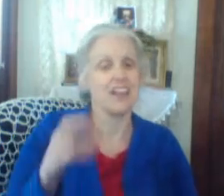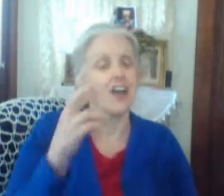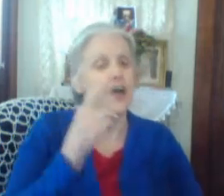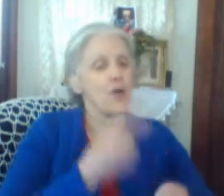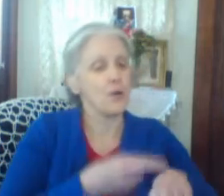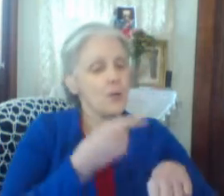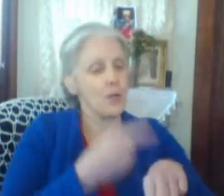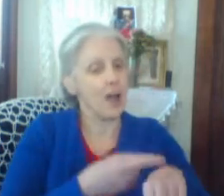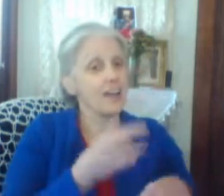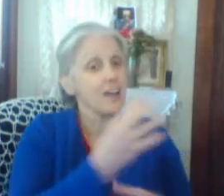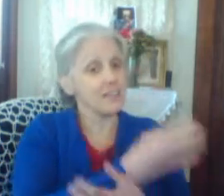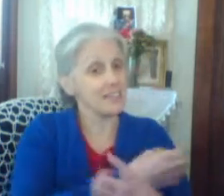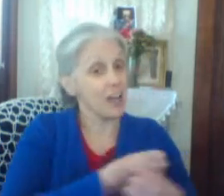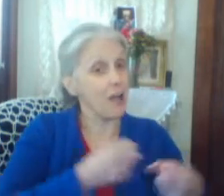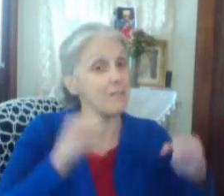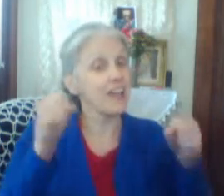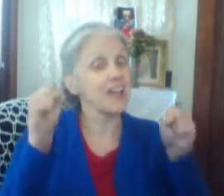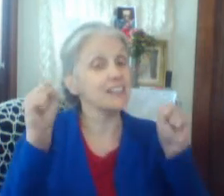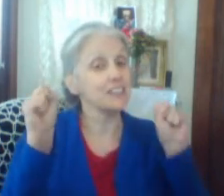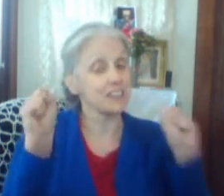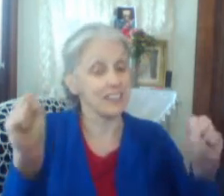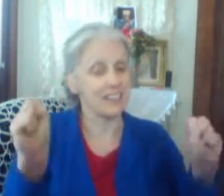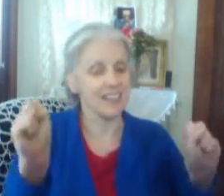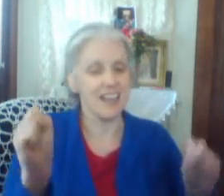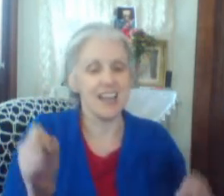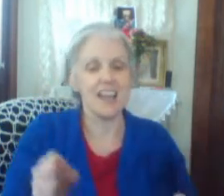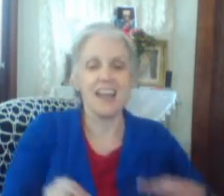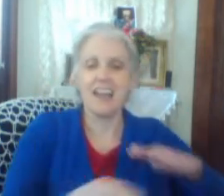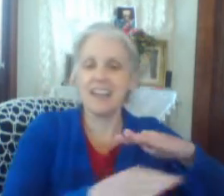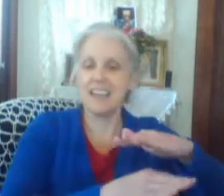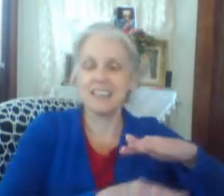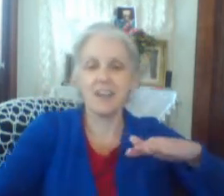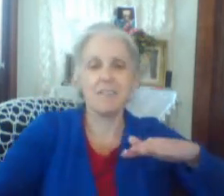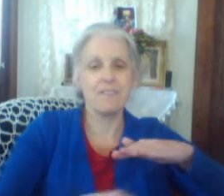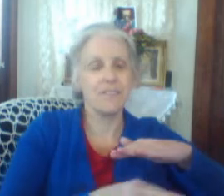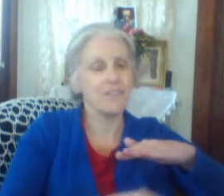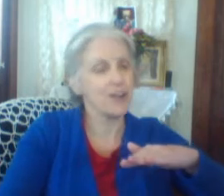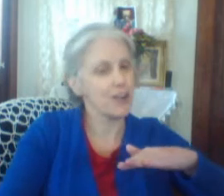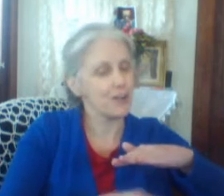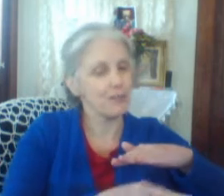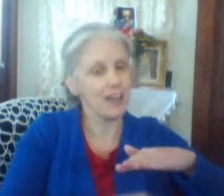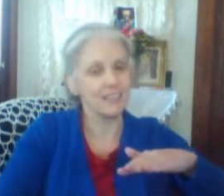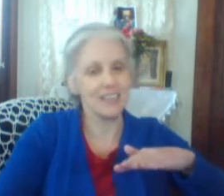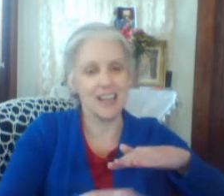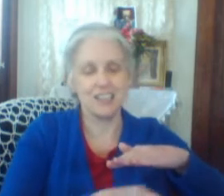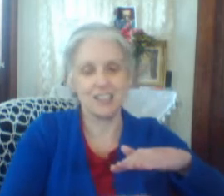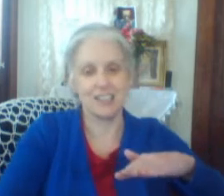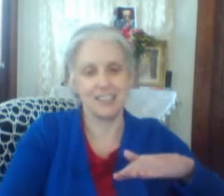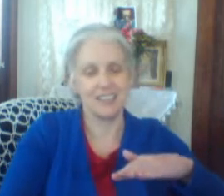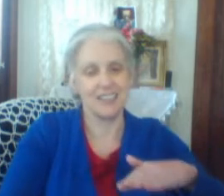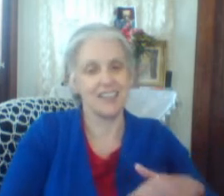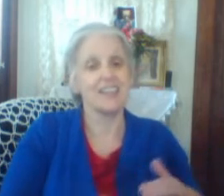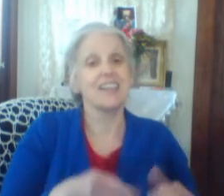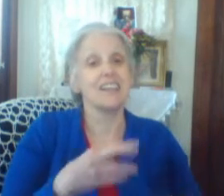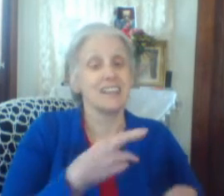salvation, a firm foundation. It's in Jesus,